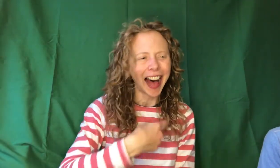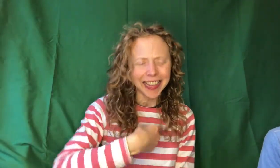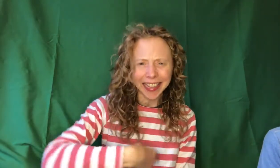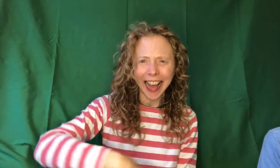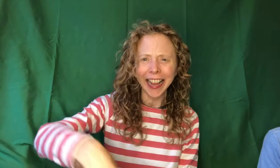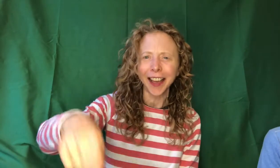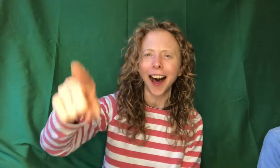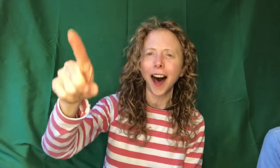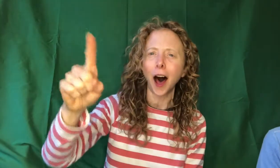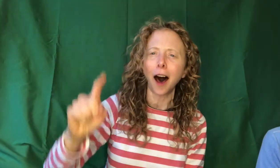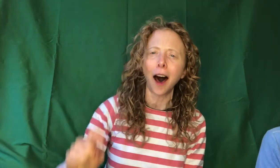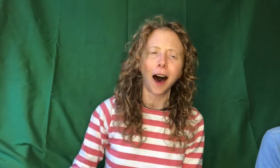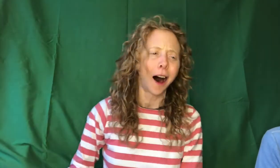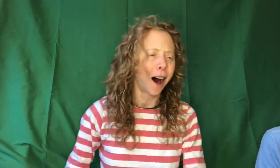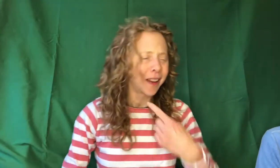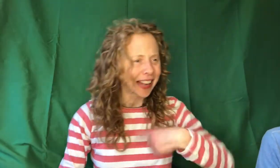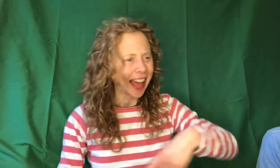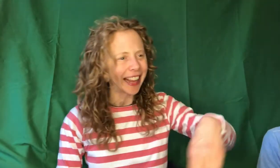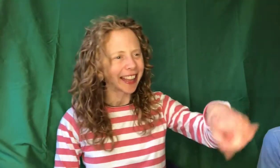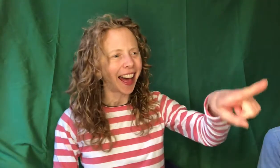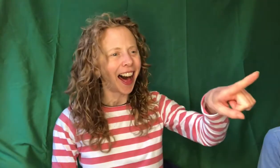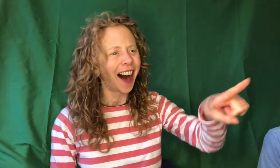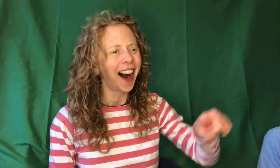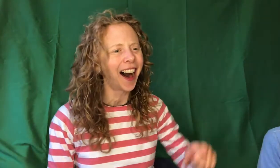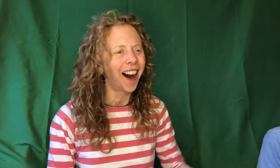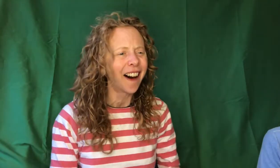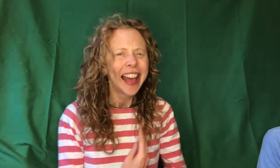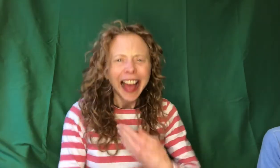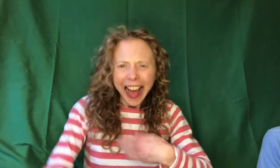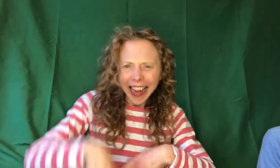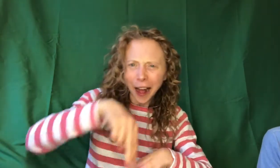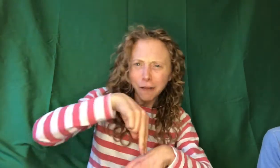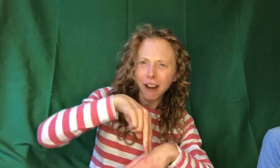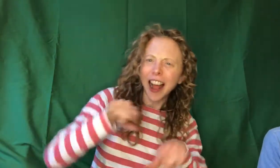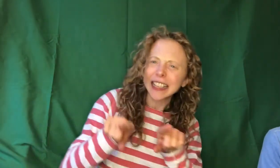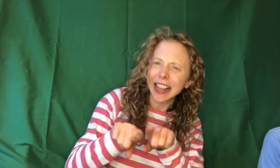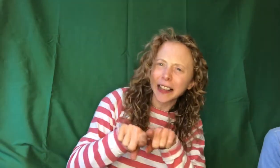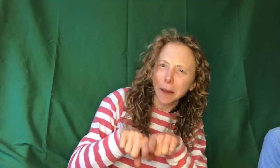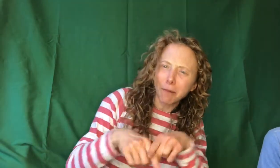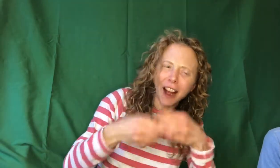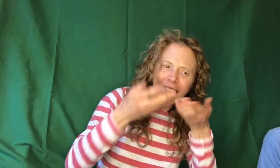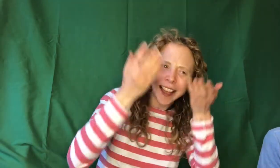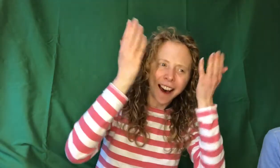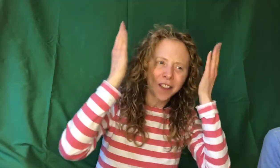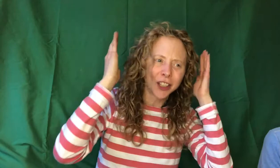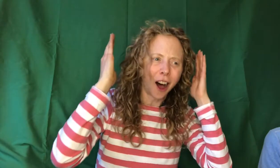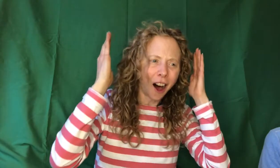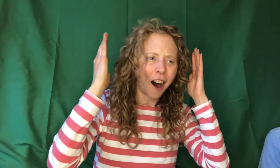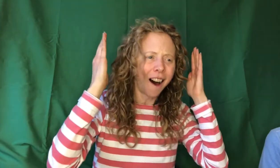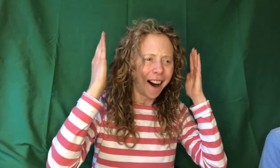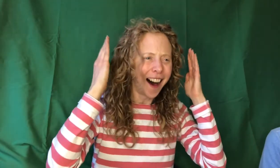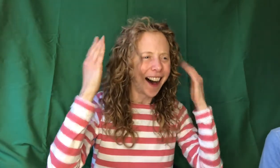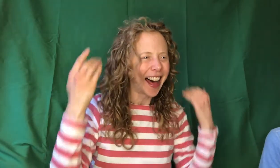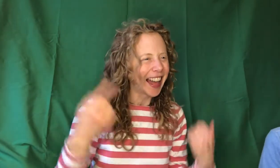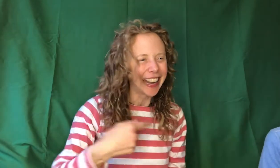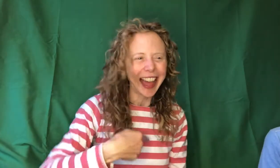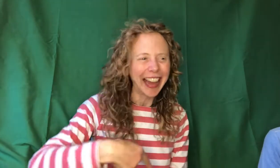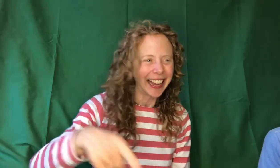Let it go, let it go. And I'll rise like the break of dawn. Let it